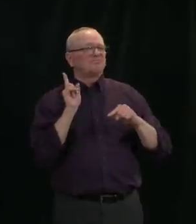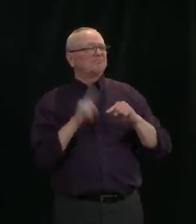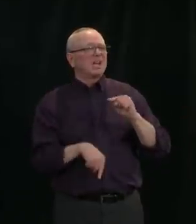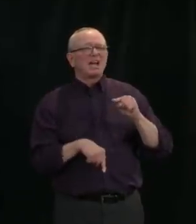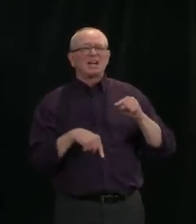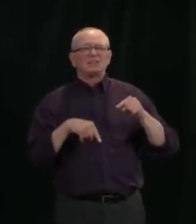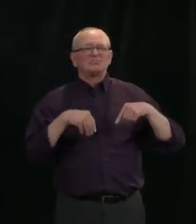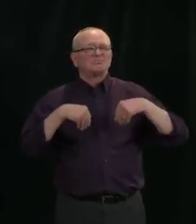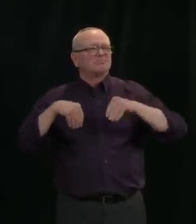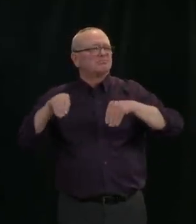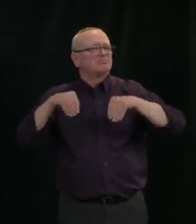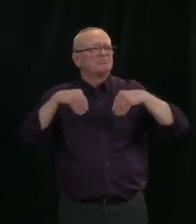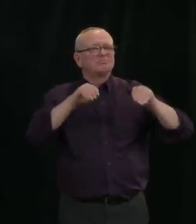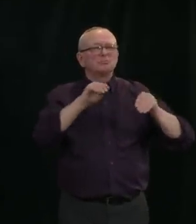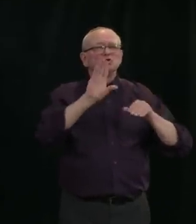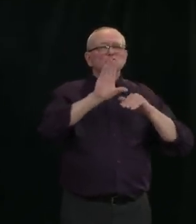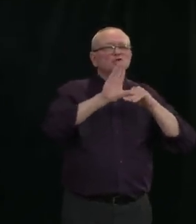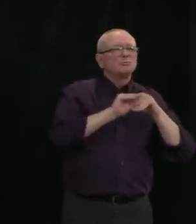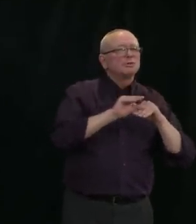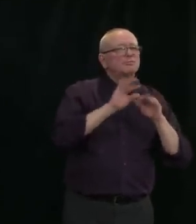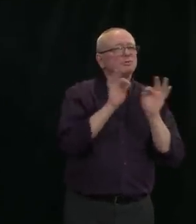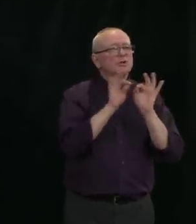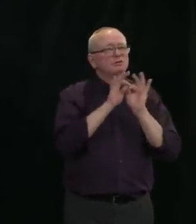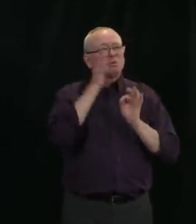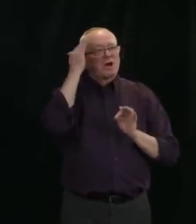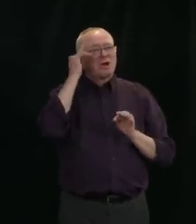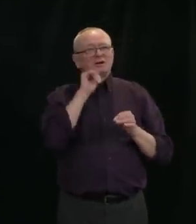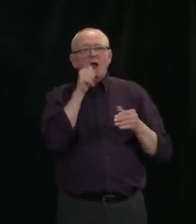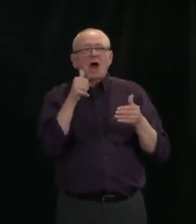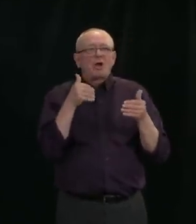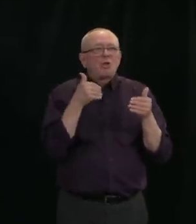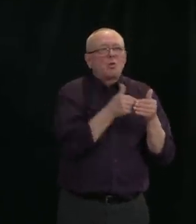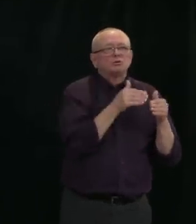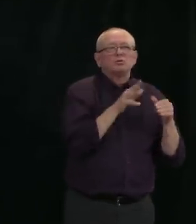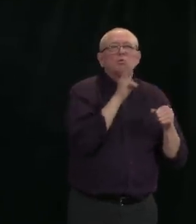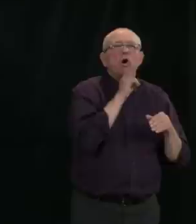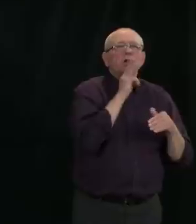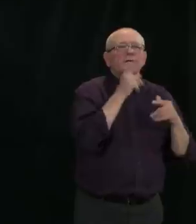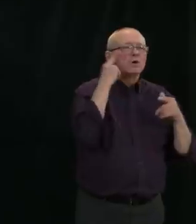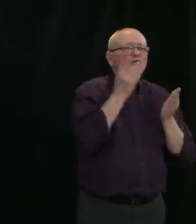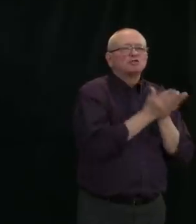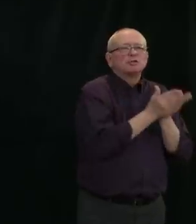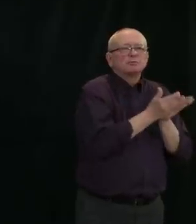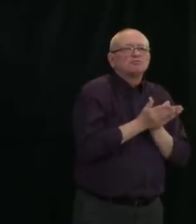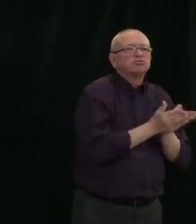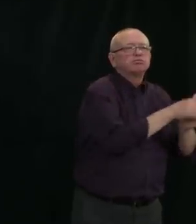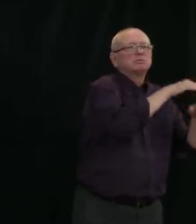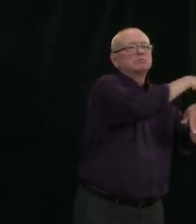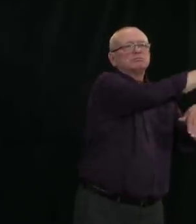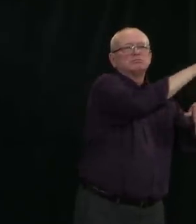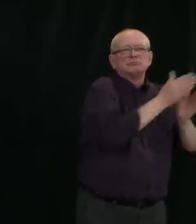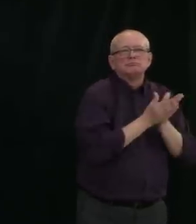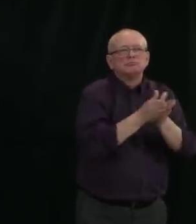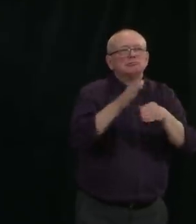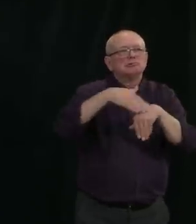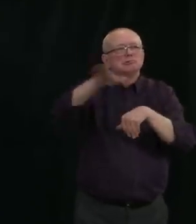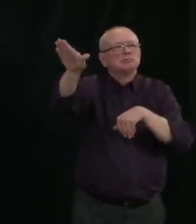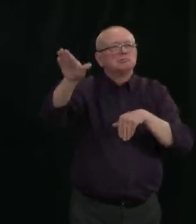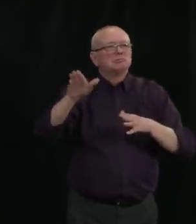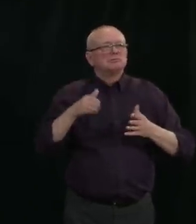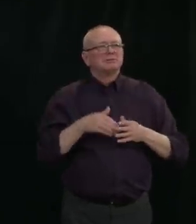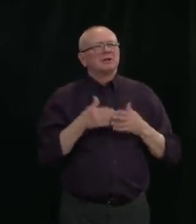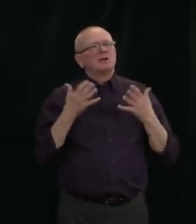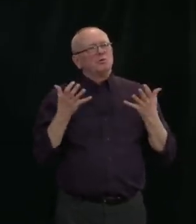But we are open to playing a role if there's a larger effort to to stop to frankly stop the madness.